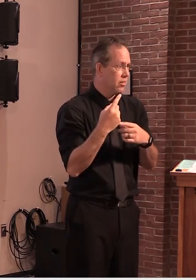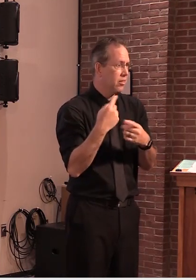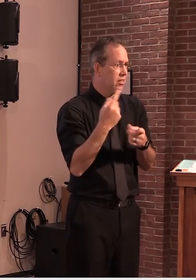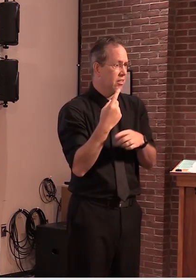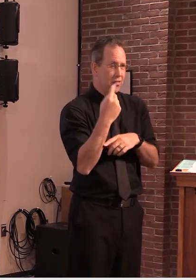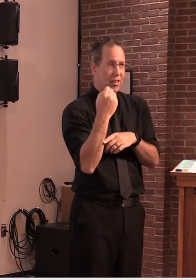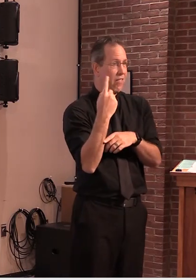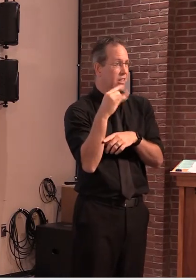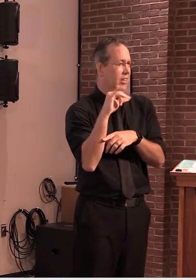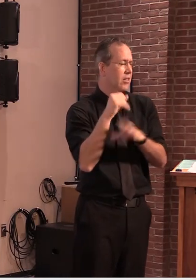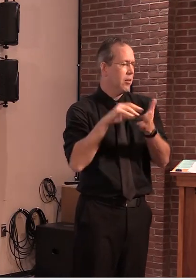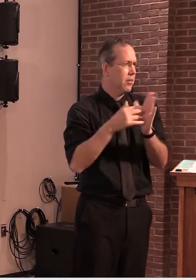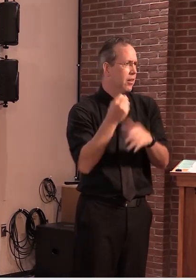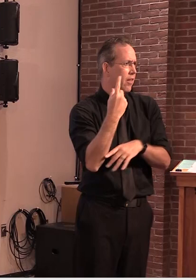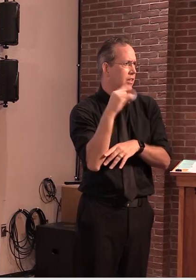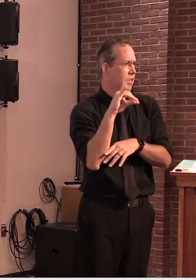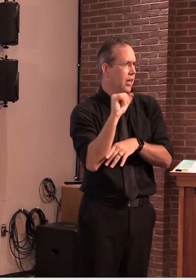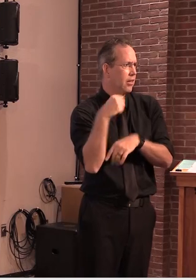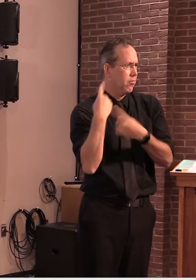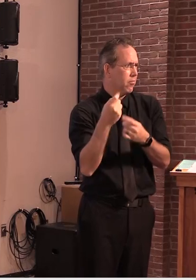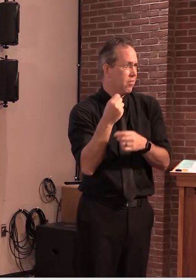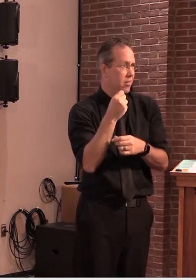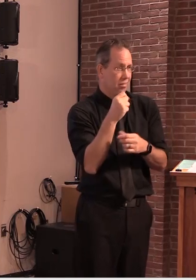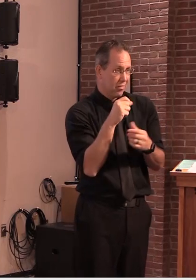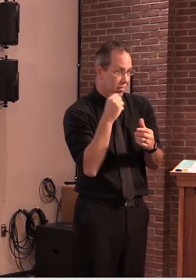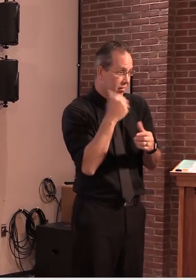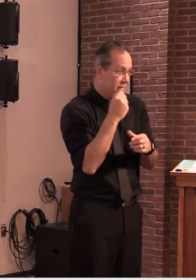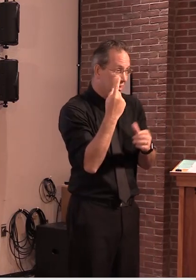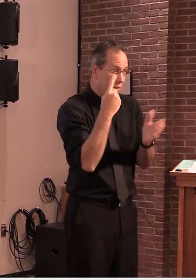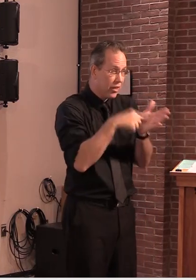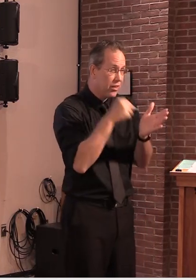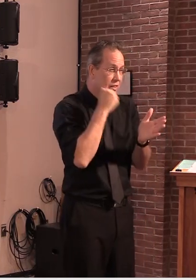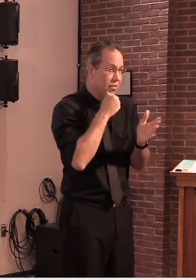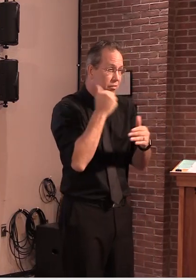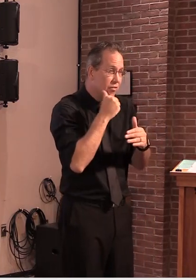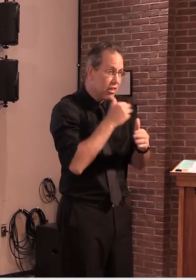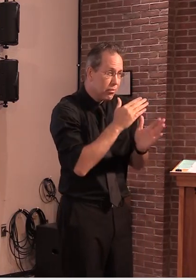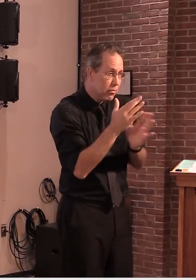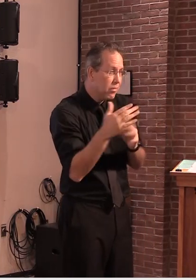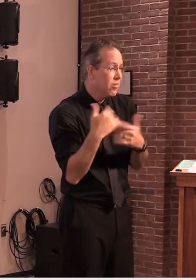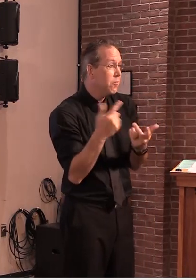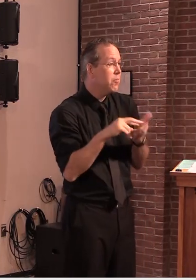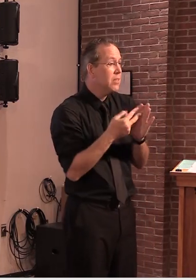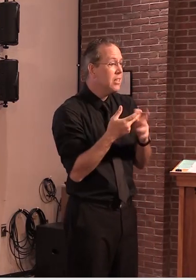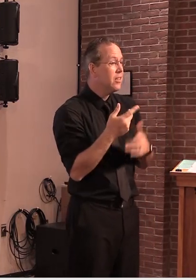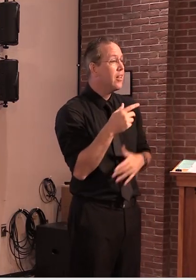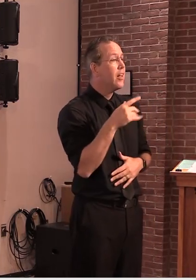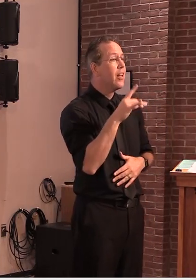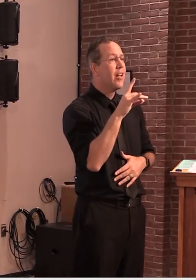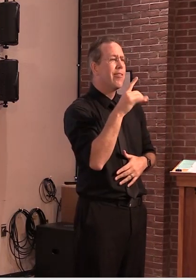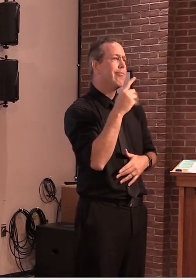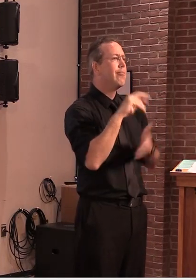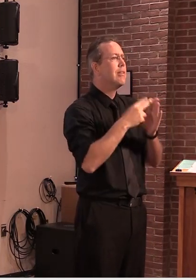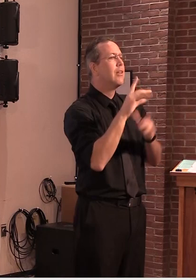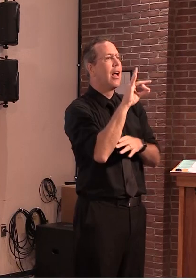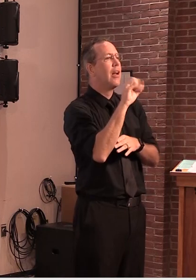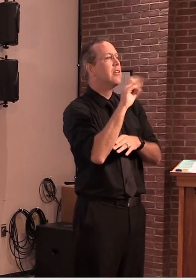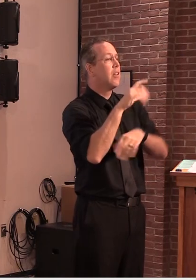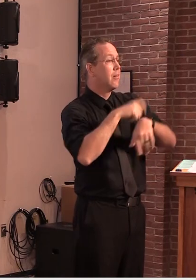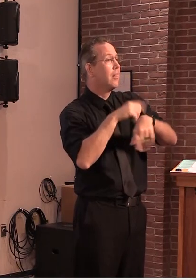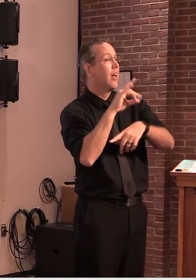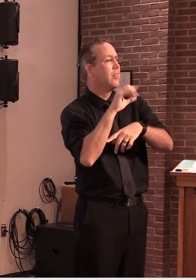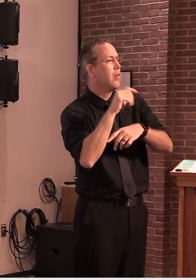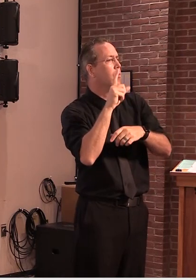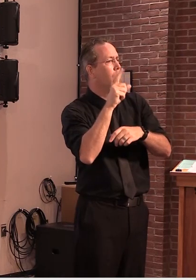that an American died every 80 seconds from COVID-19 in the past week. A grim reality that we are